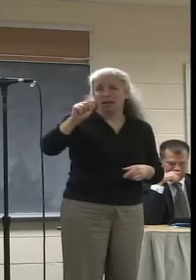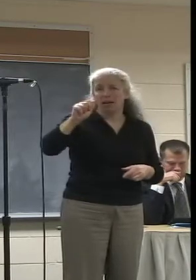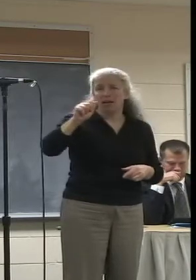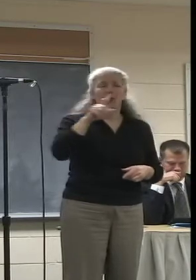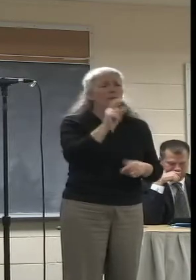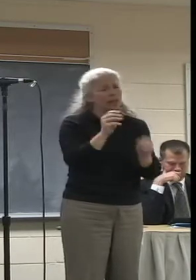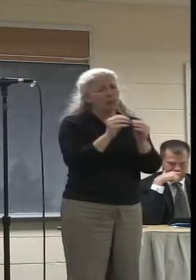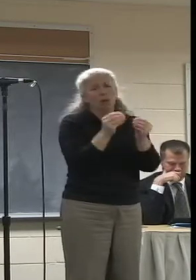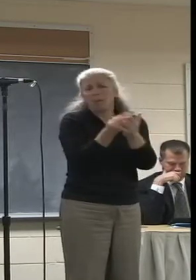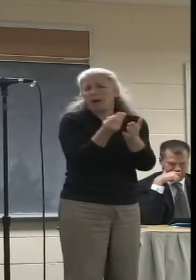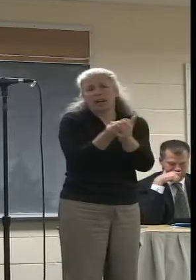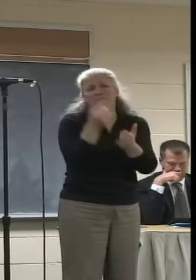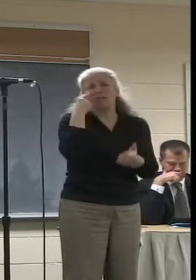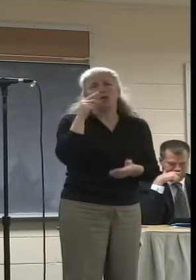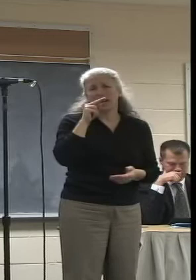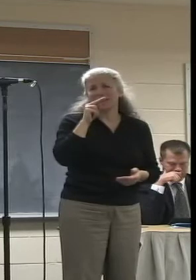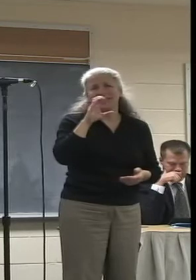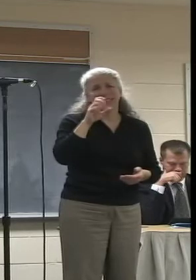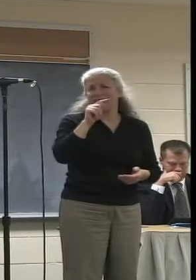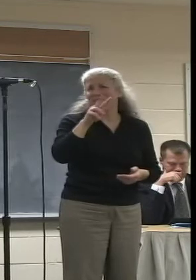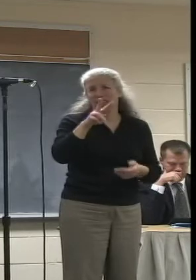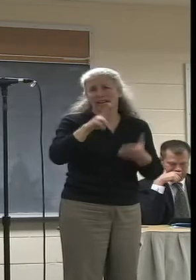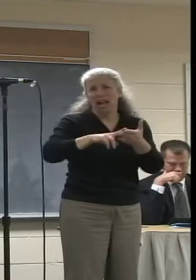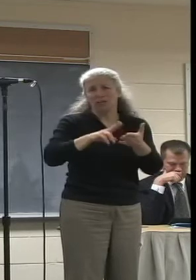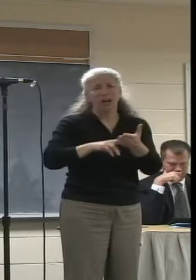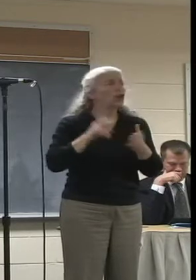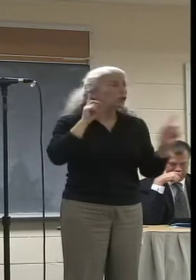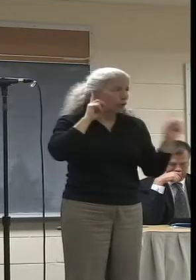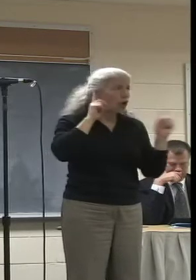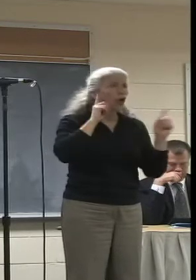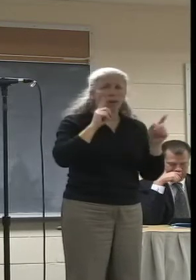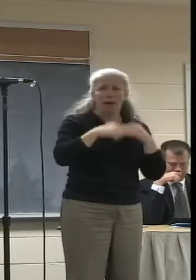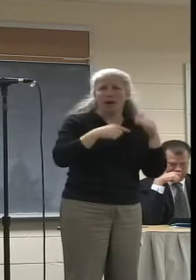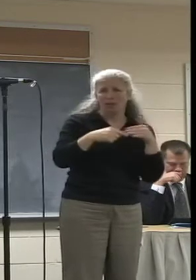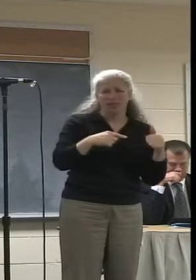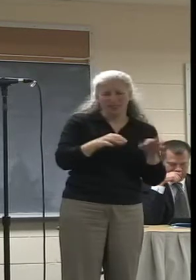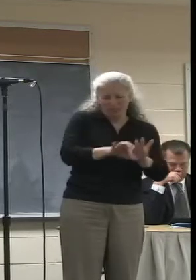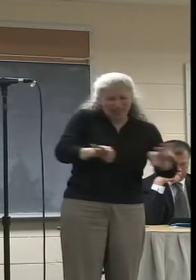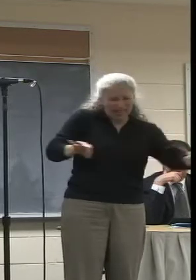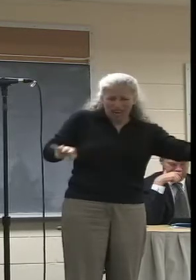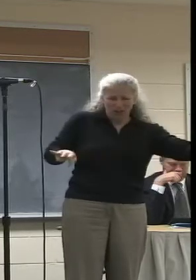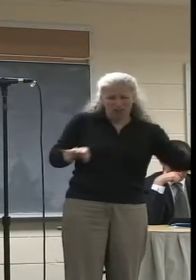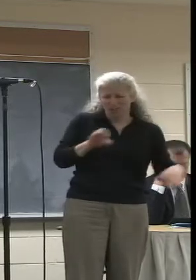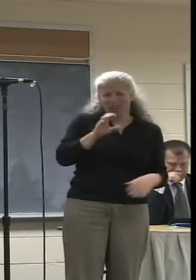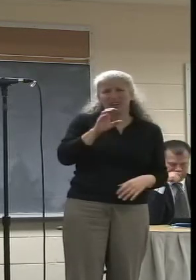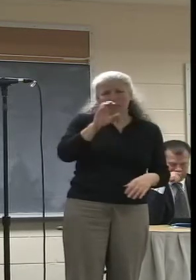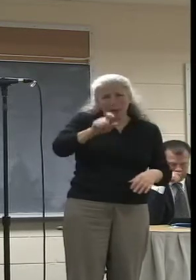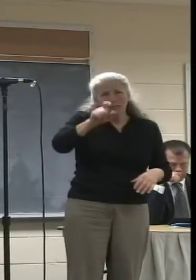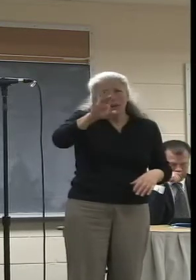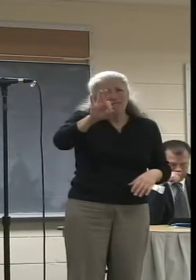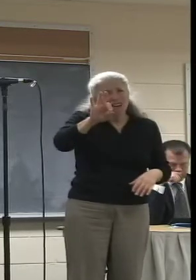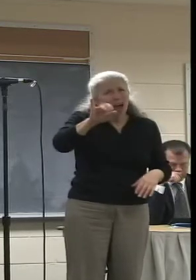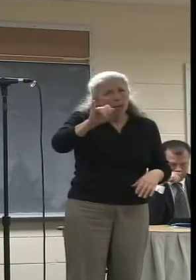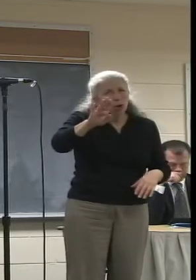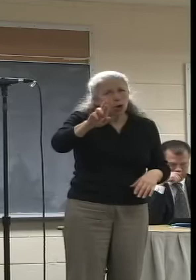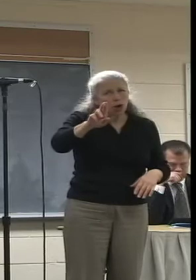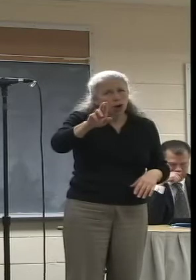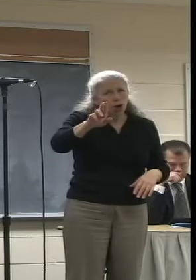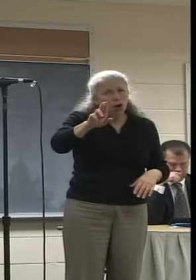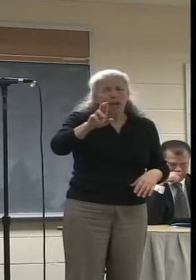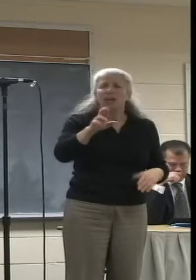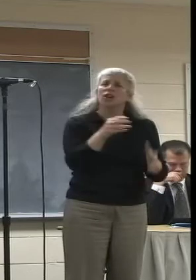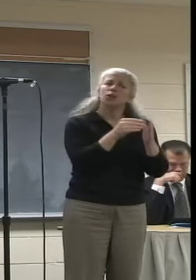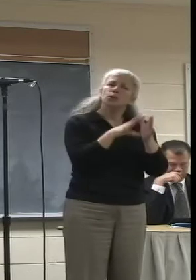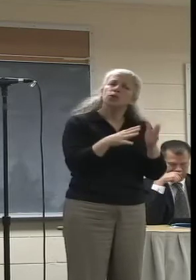needed. You've heard about the fiber connection. It's not right for our students to learn how to put things